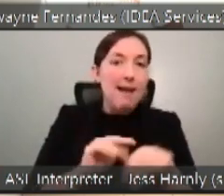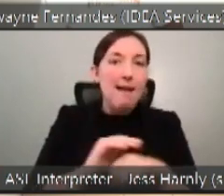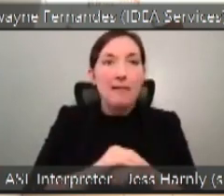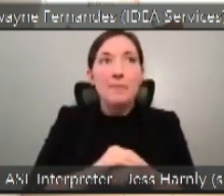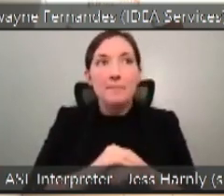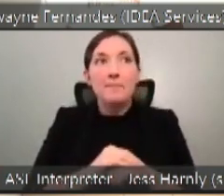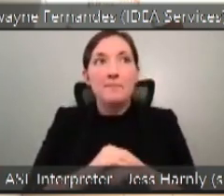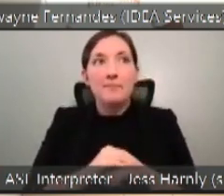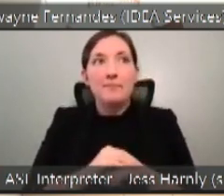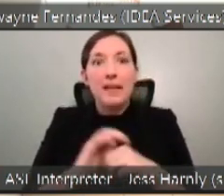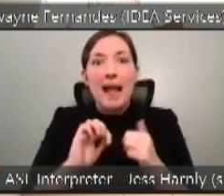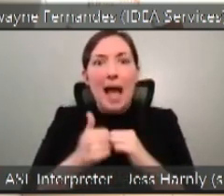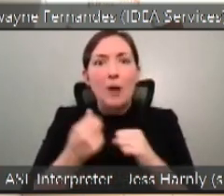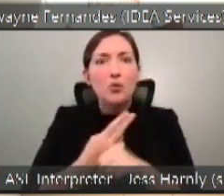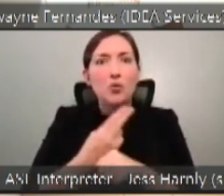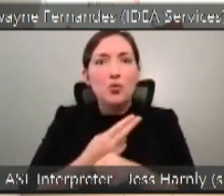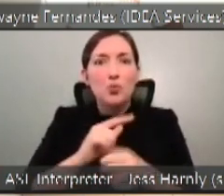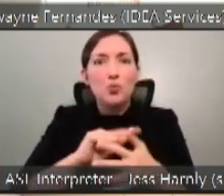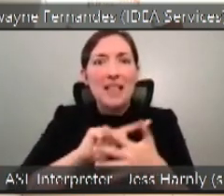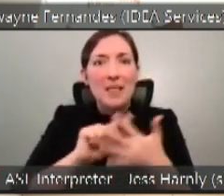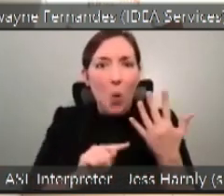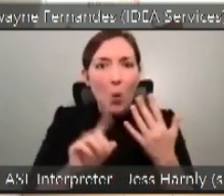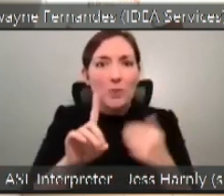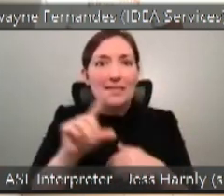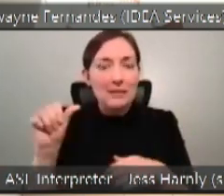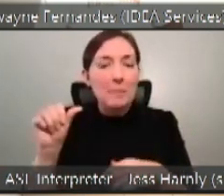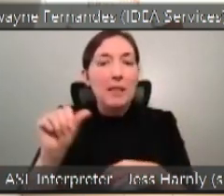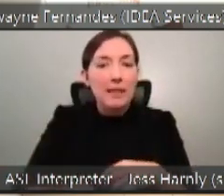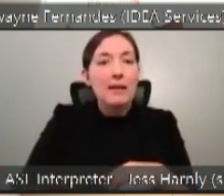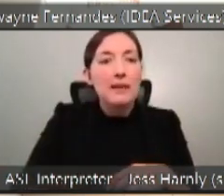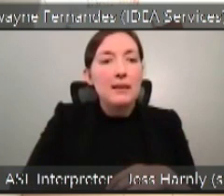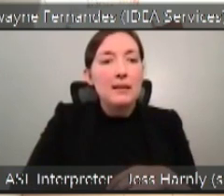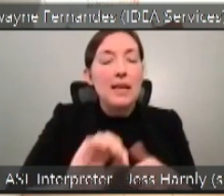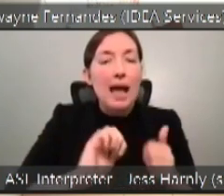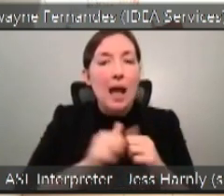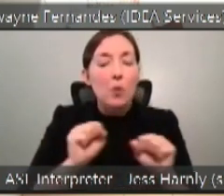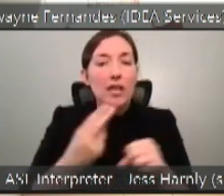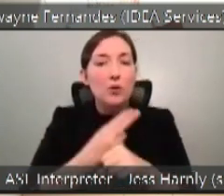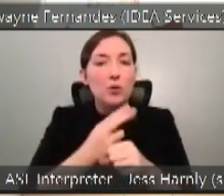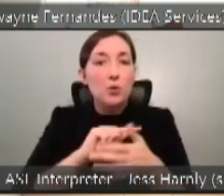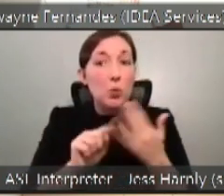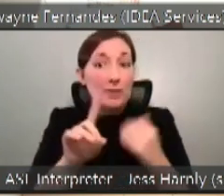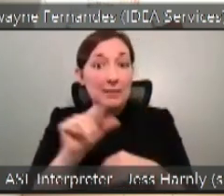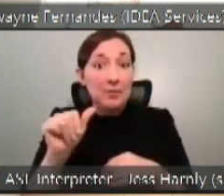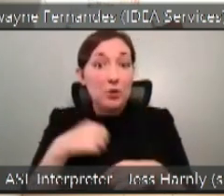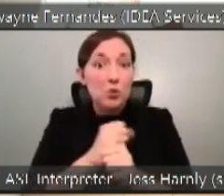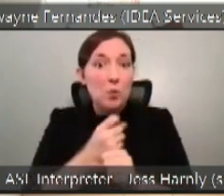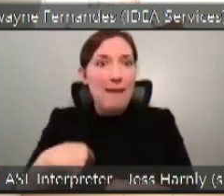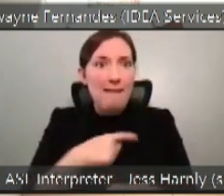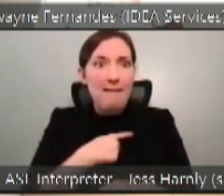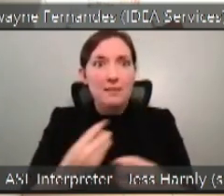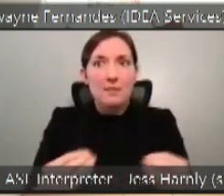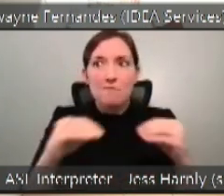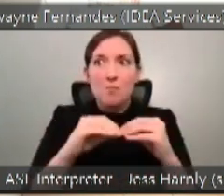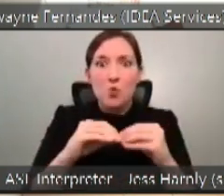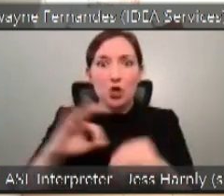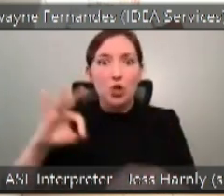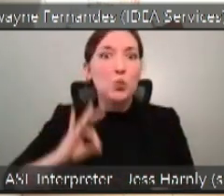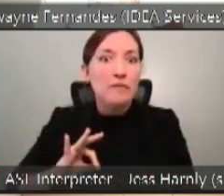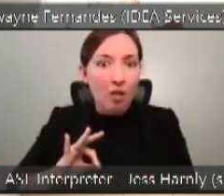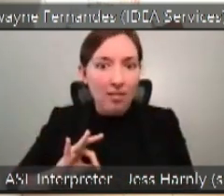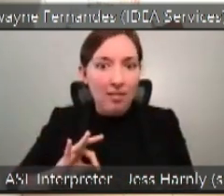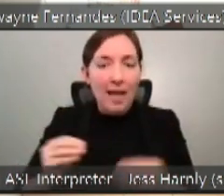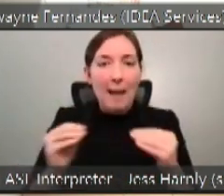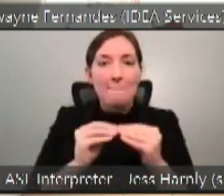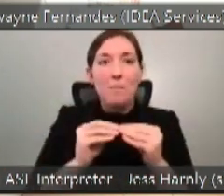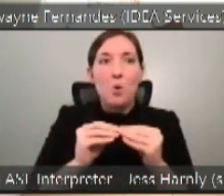disabilities to make us exceptionally more useful and able in microgravity environments